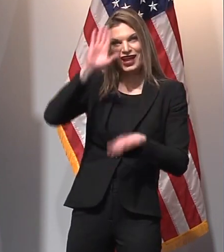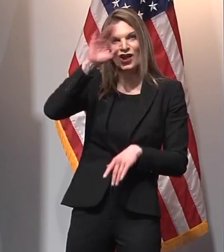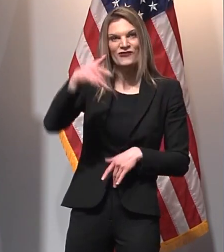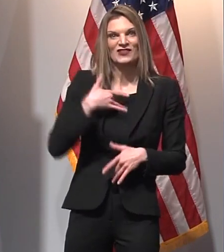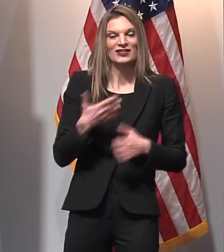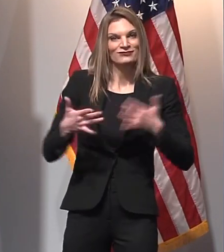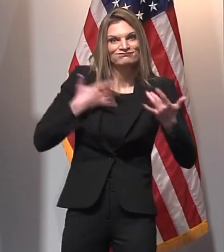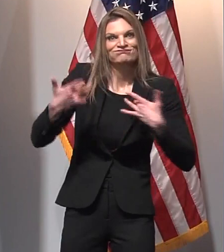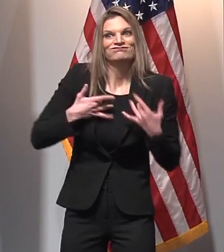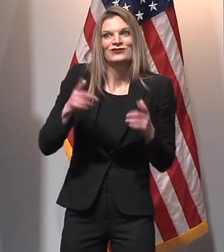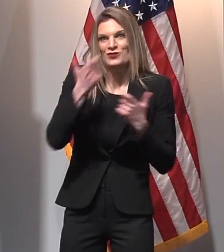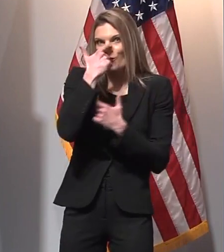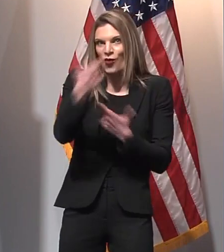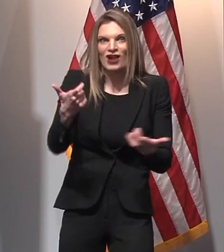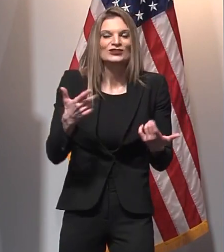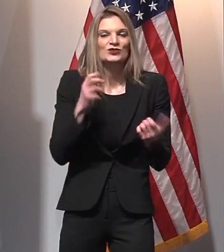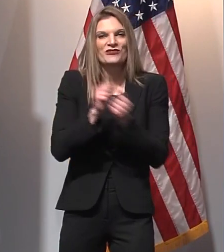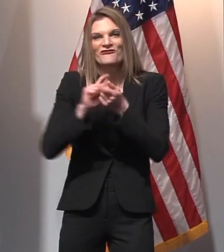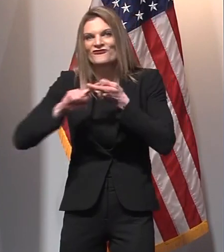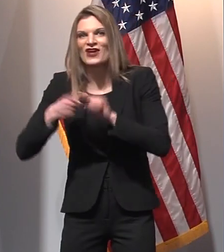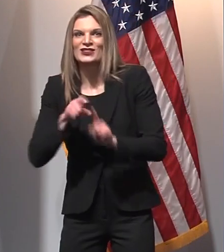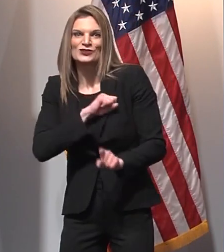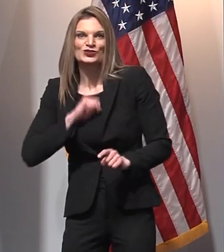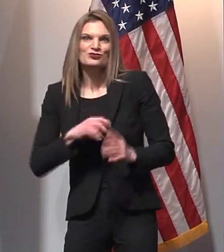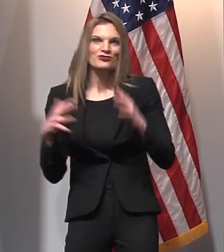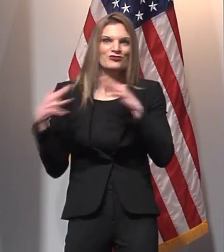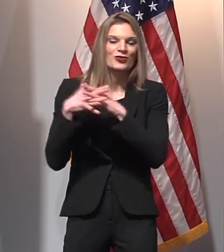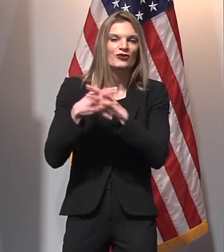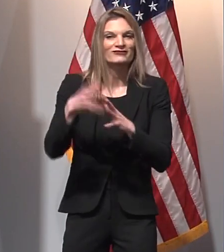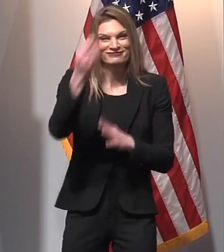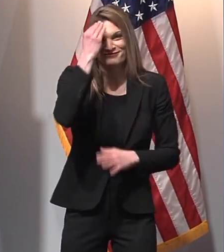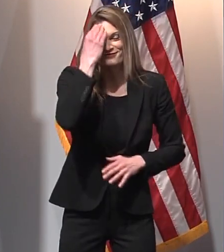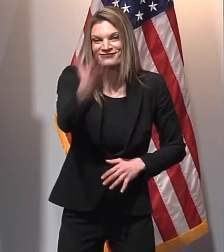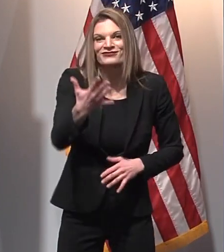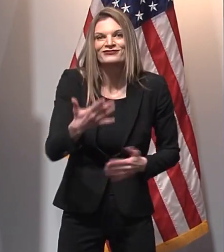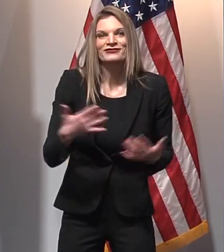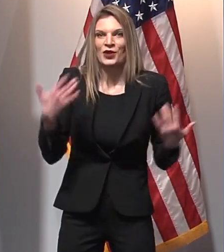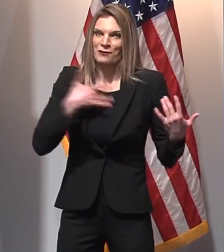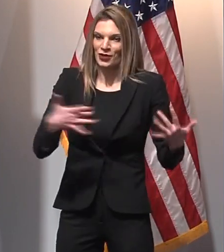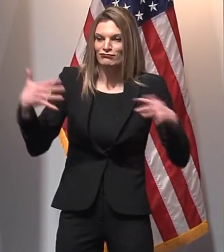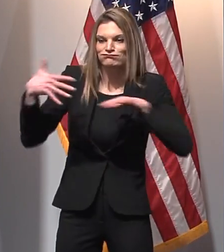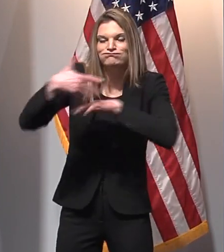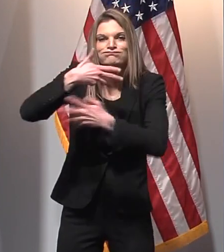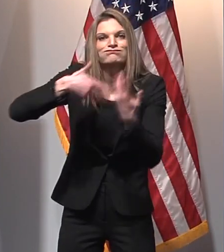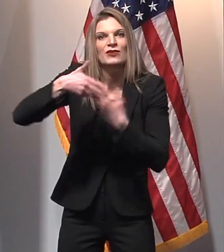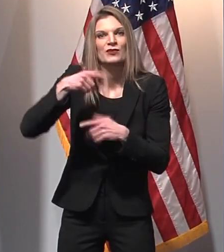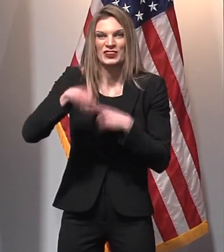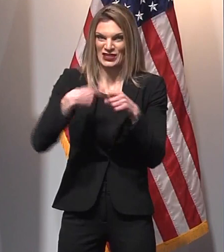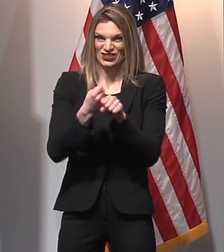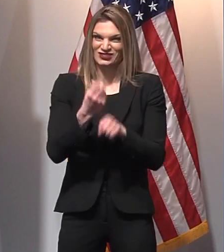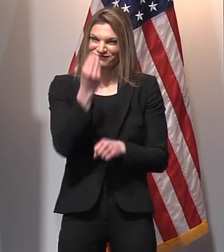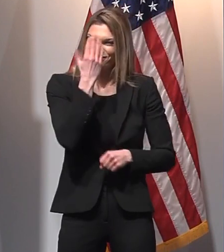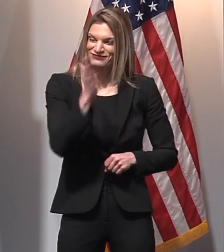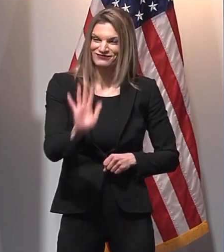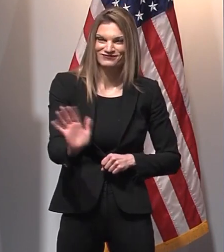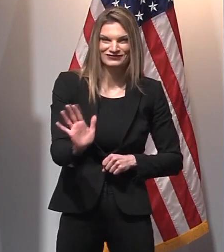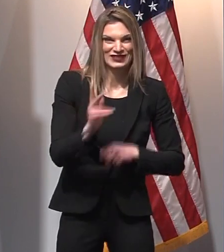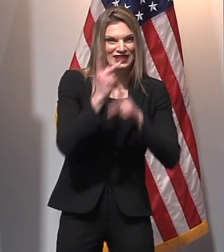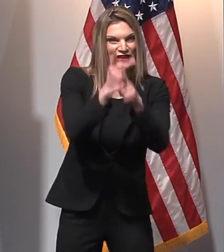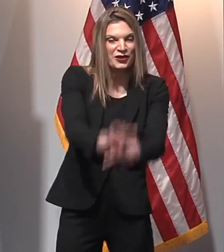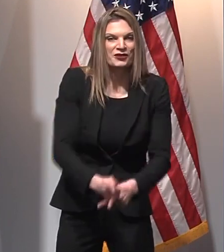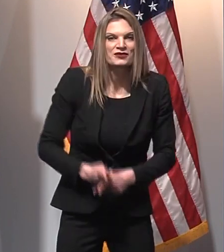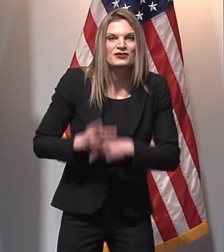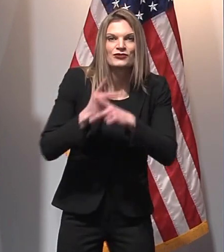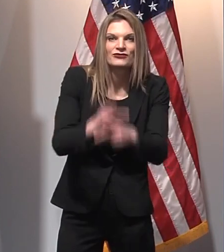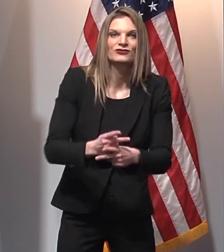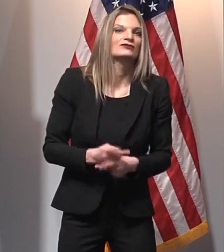watch the game with family and friends. Please be mindful that we have to do this differently this year while we are still seeing so